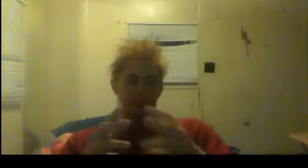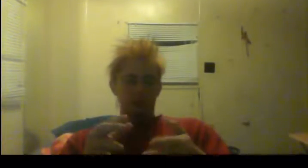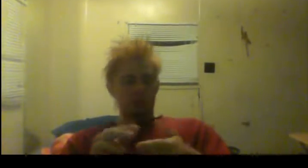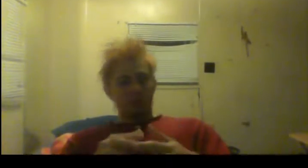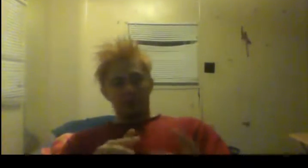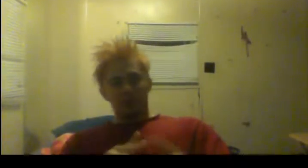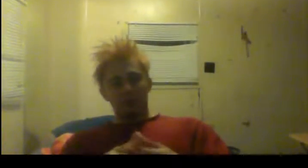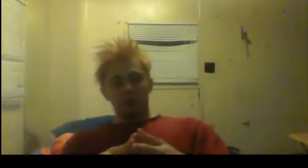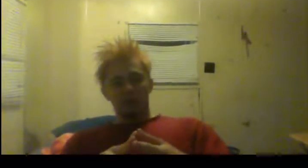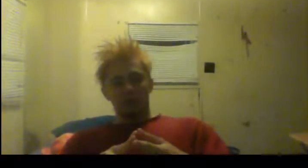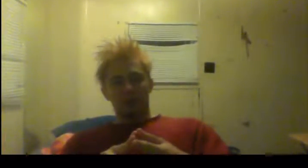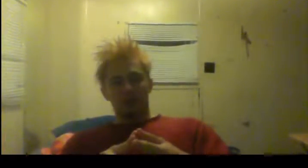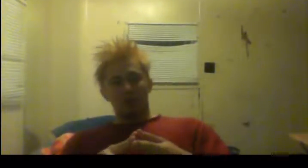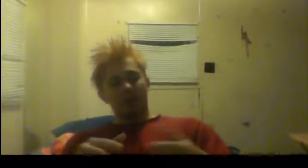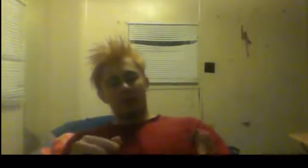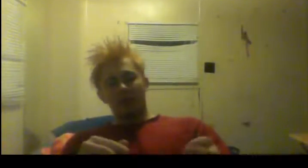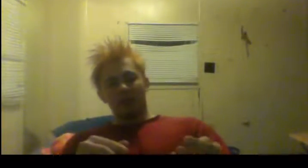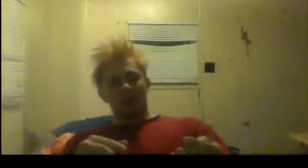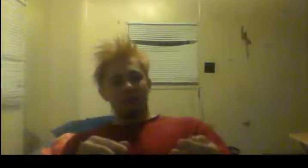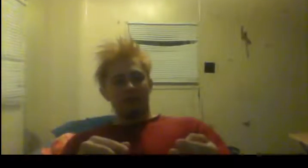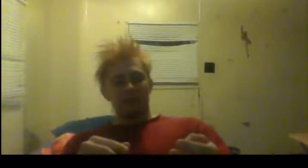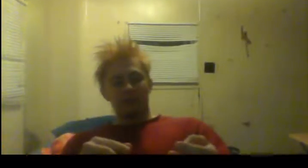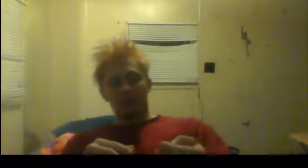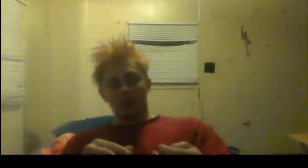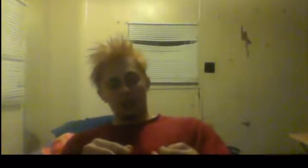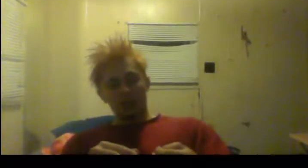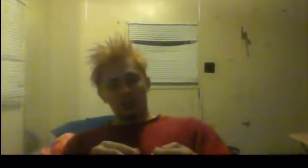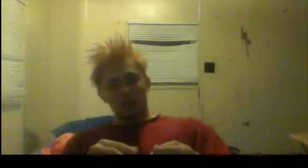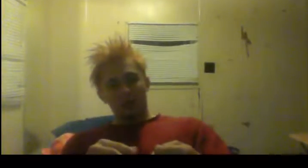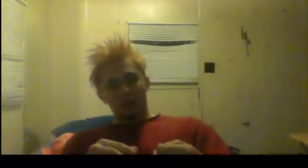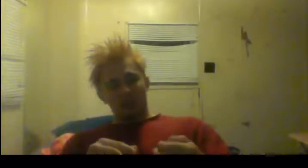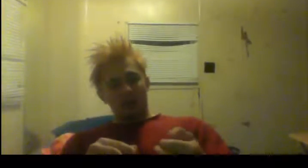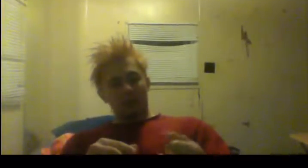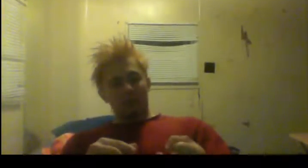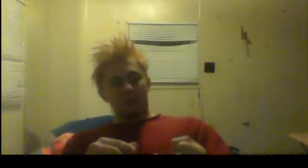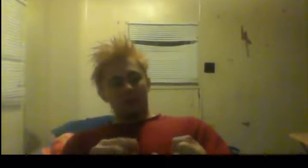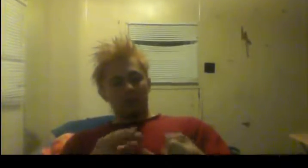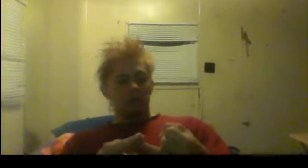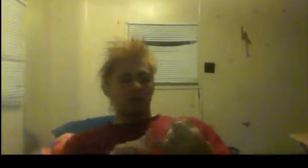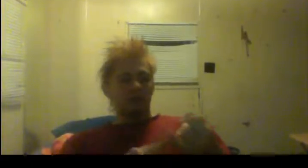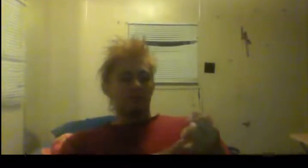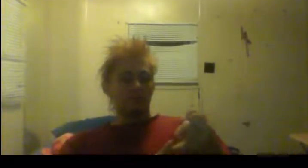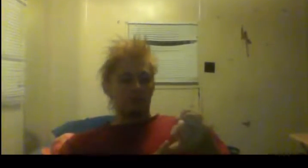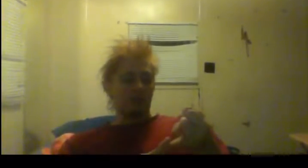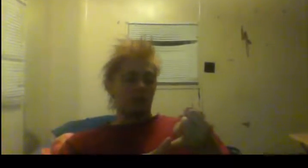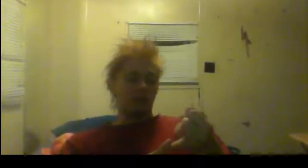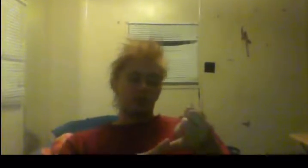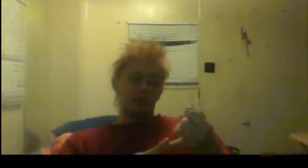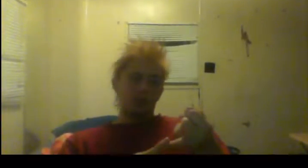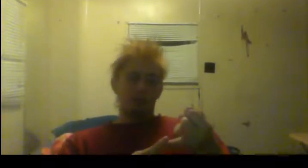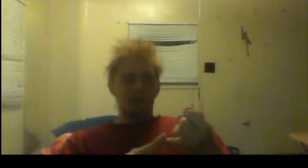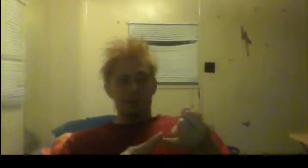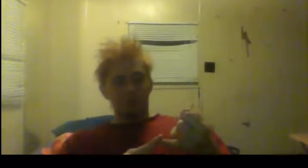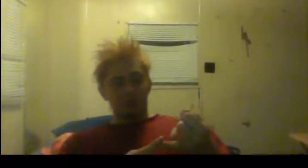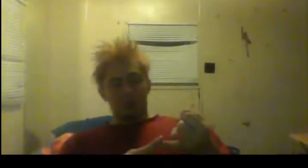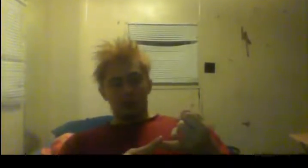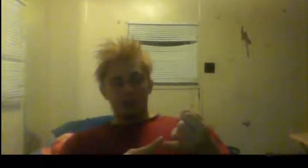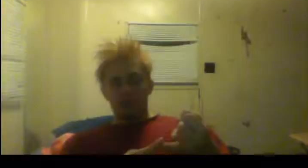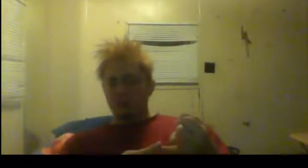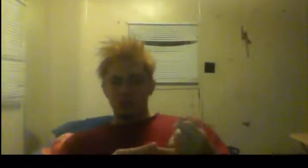Those are my three meals right there. And then I, and if, and if I'm lucky, and if I'm lucky, I'll get a fourth meal. My fourth meal will either be a